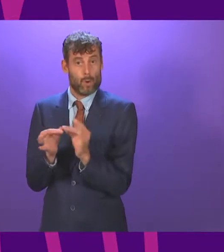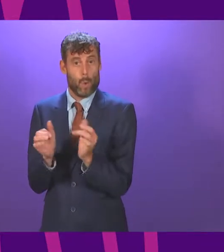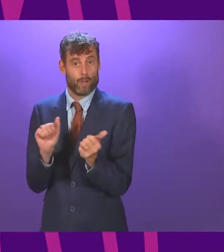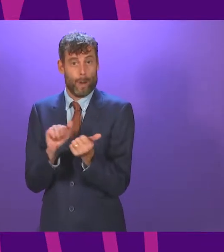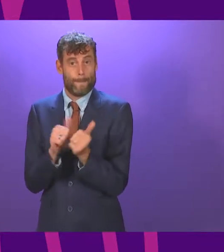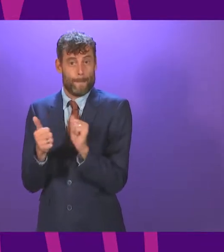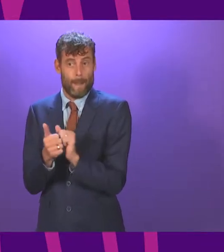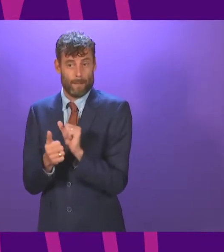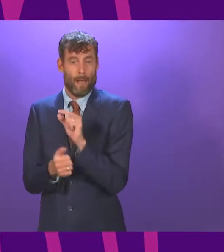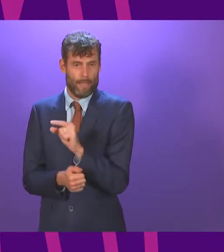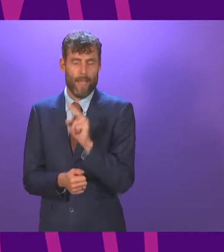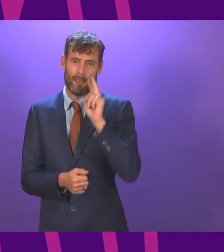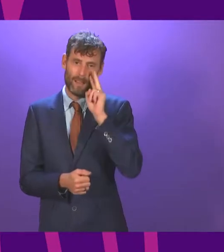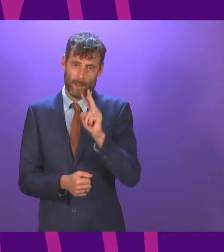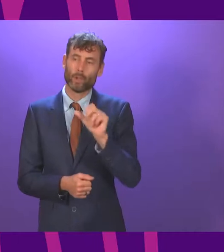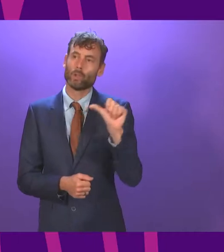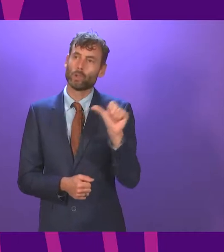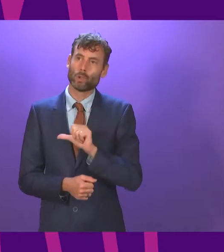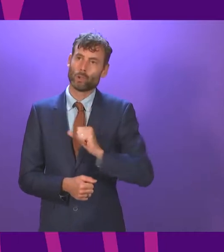totally different tax structure?